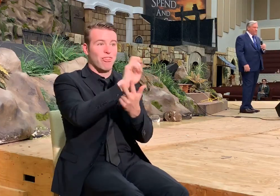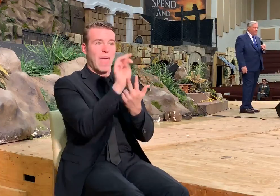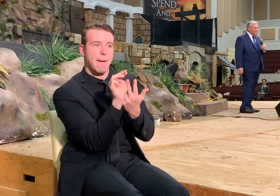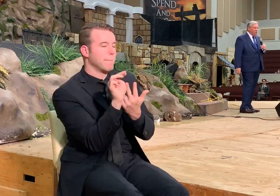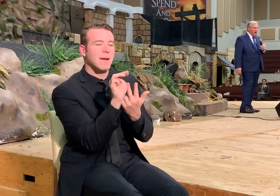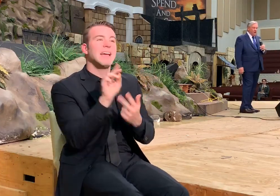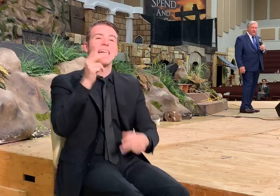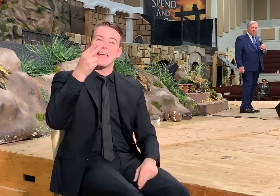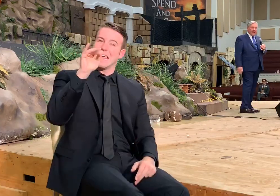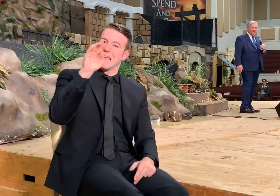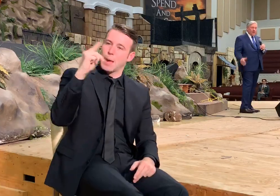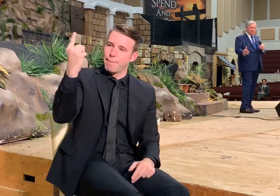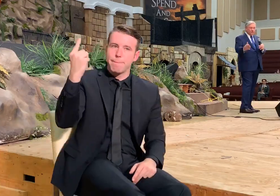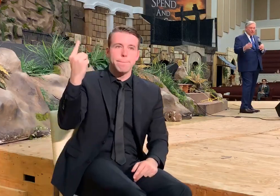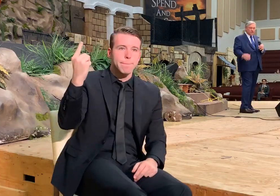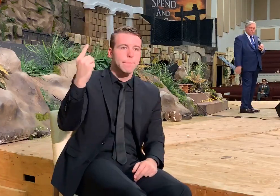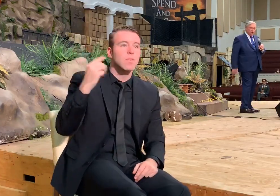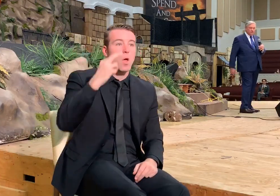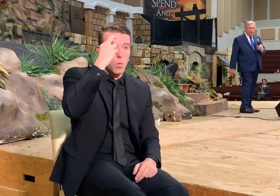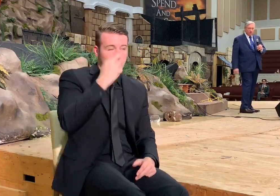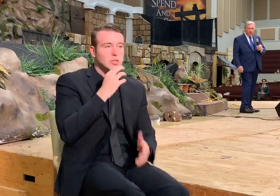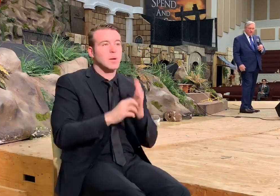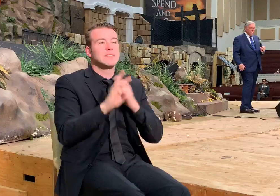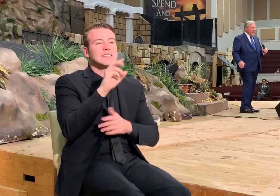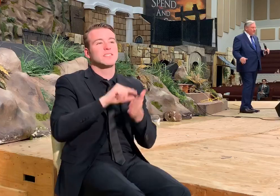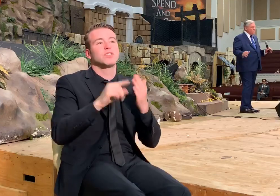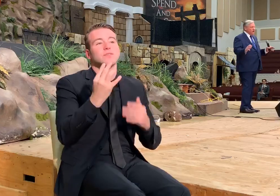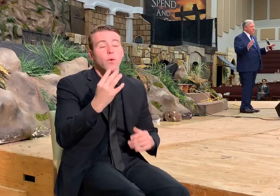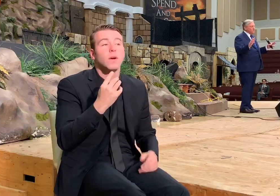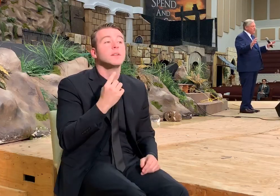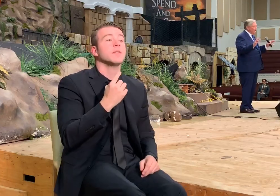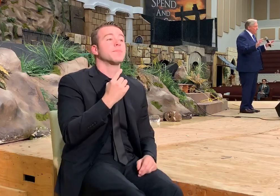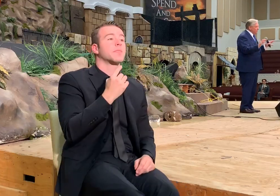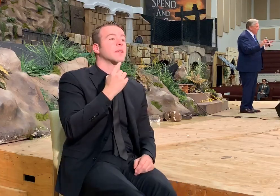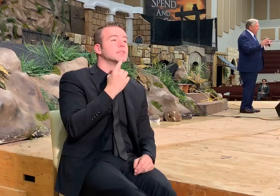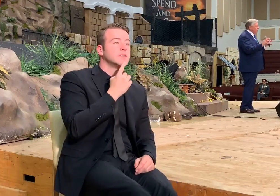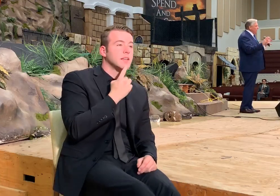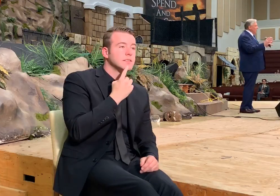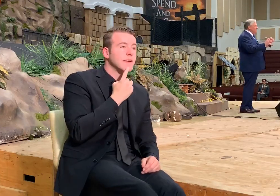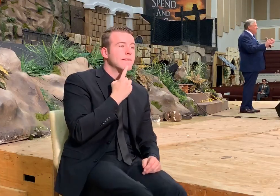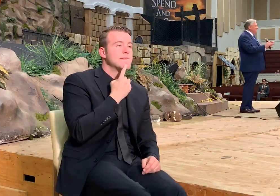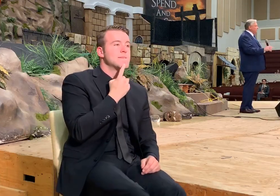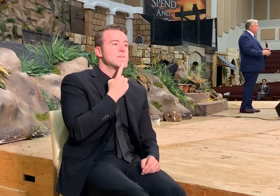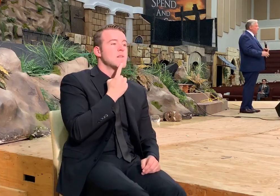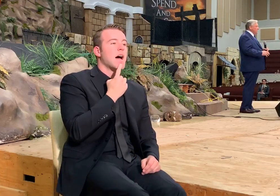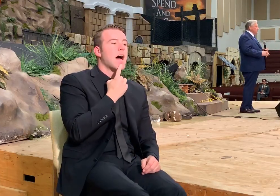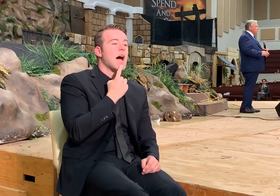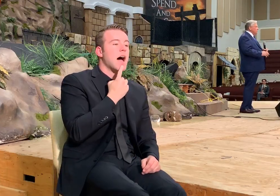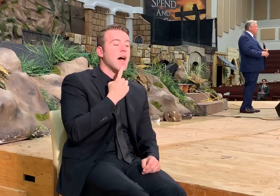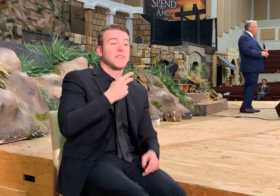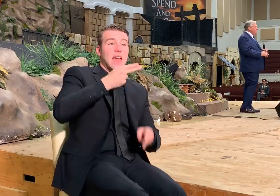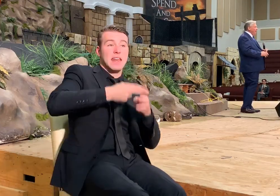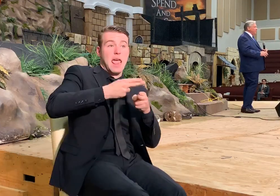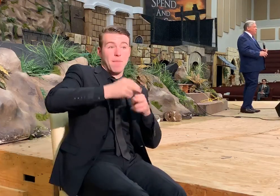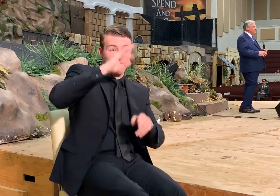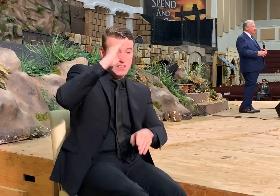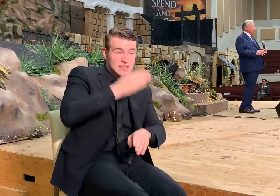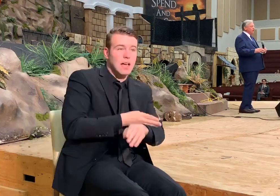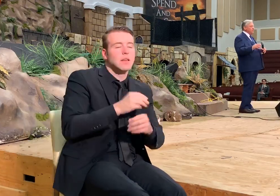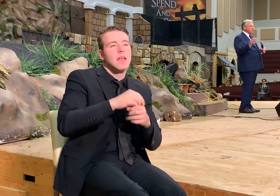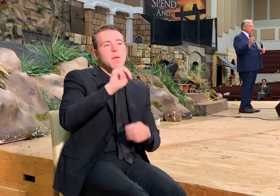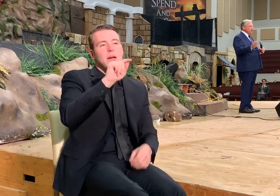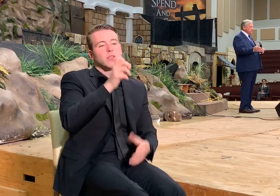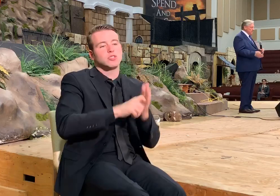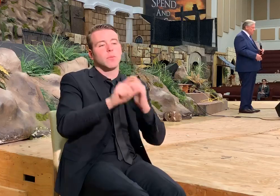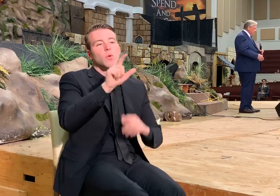Romans chapter 4. Chapter 6 and verse 4 says. And so the name of the Son is, you should call, Matthew 1